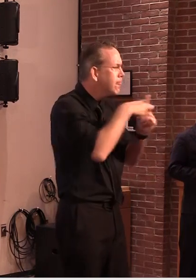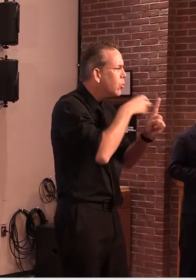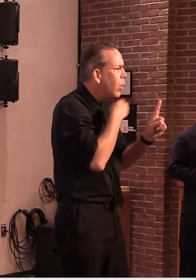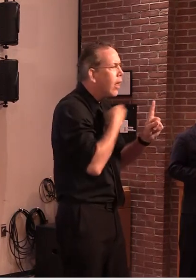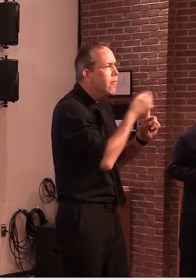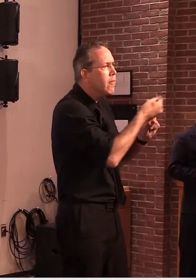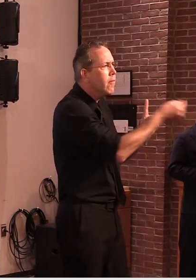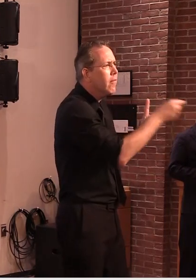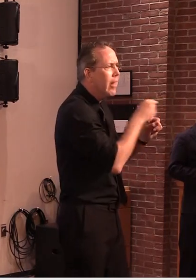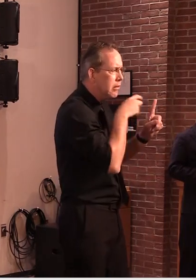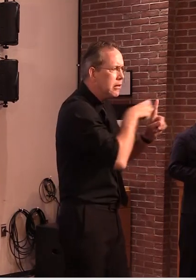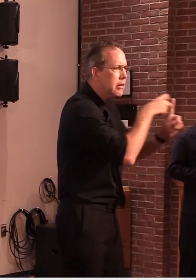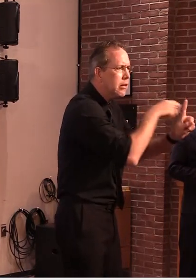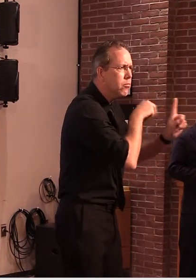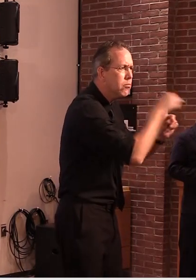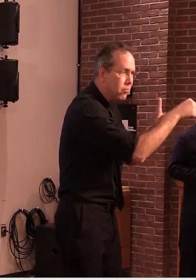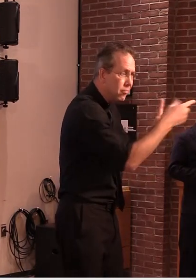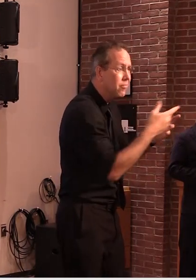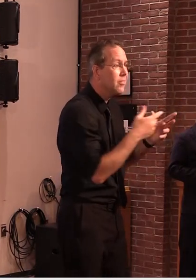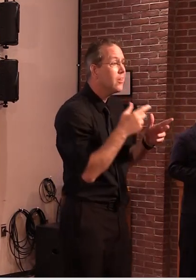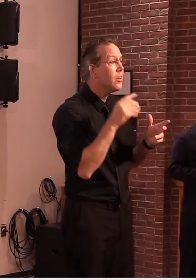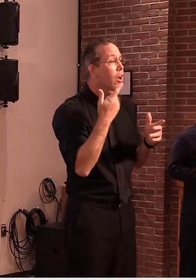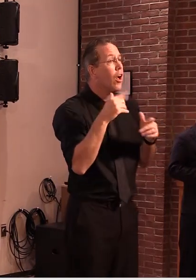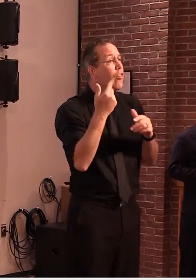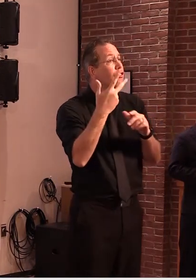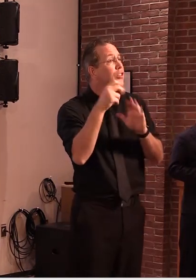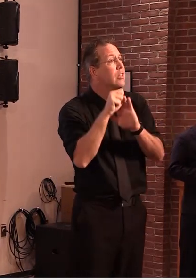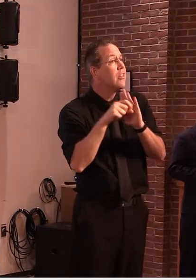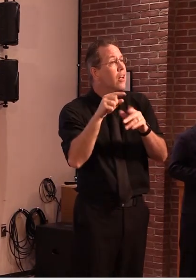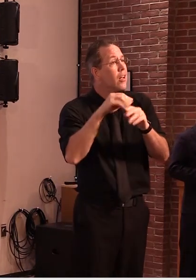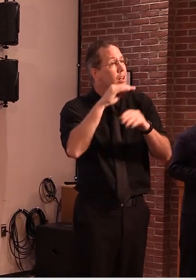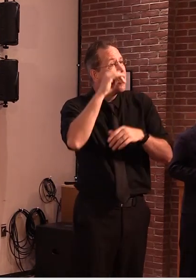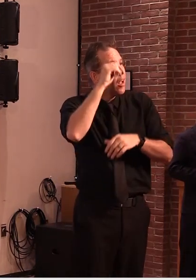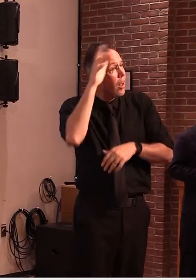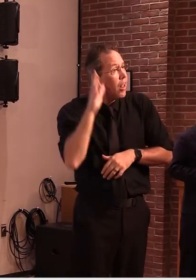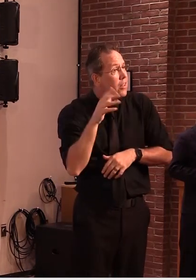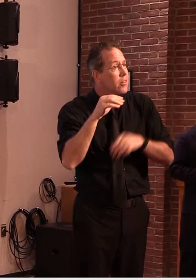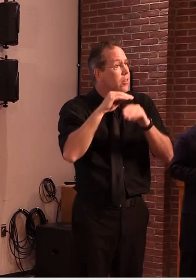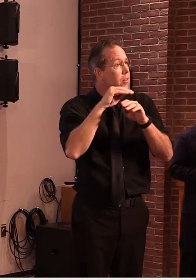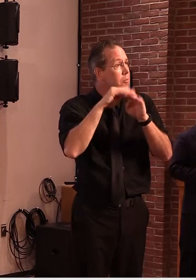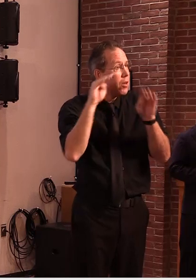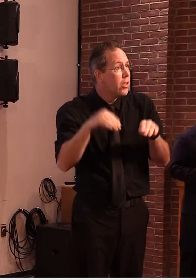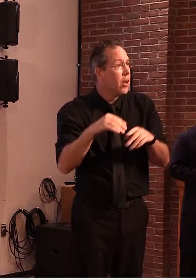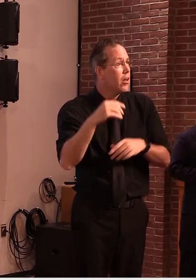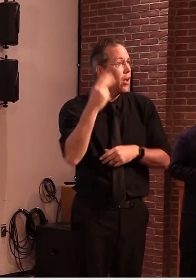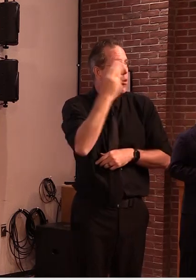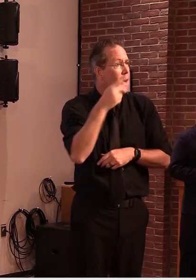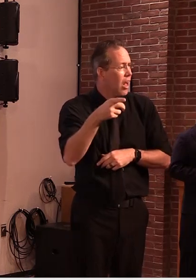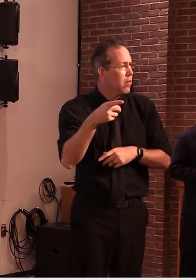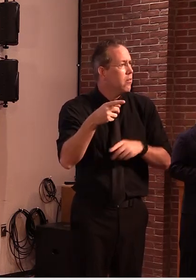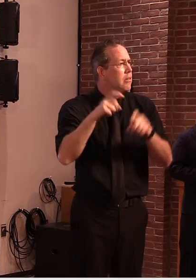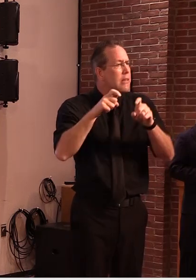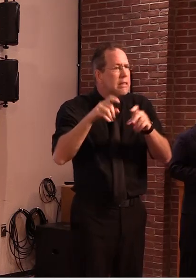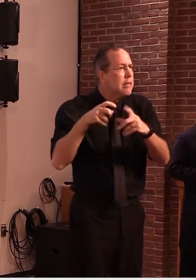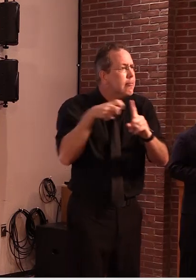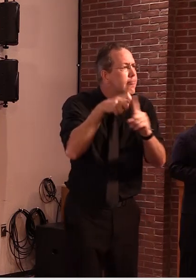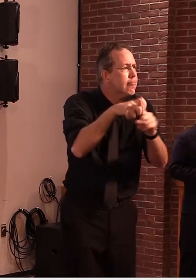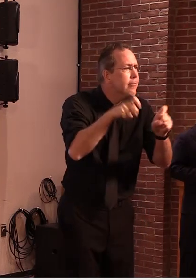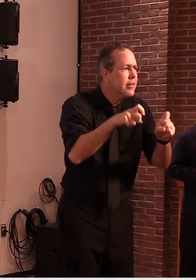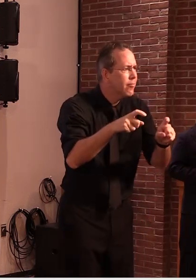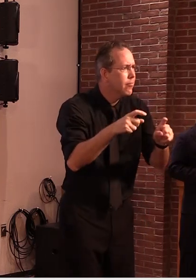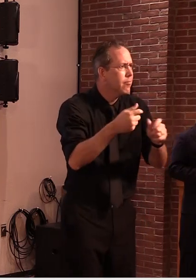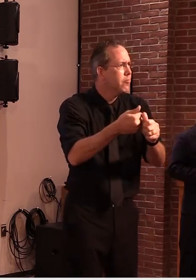have each experienced challenges with their testing programs. Generally, test results have slowed down, or the amount of testing has decreased.